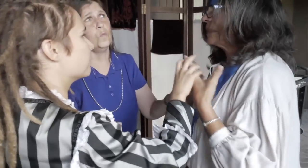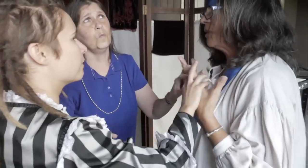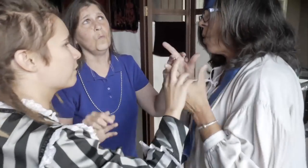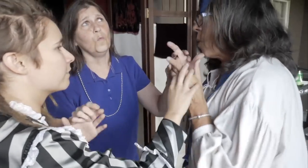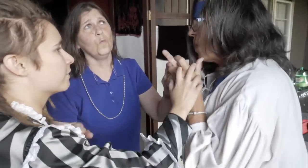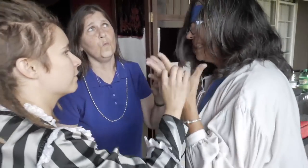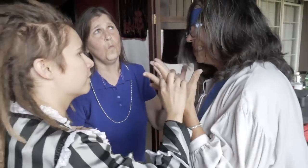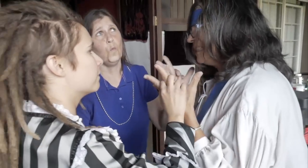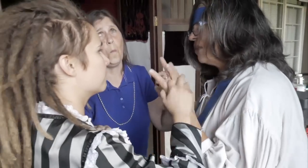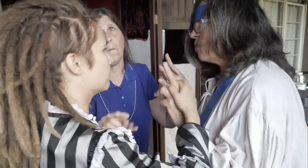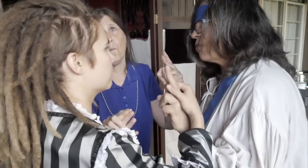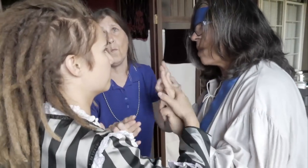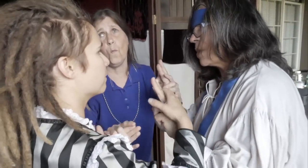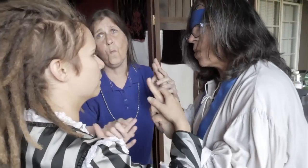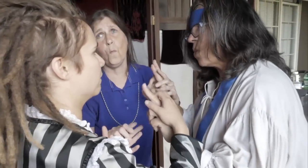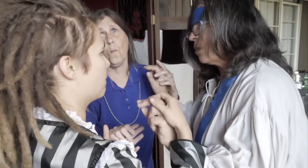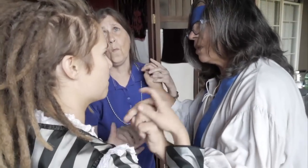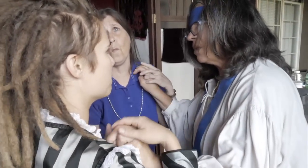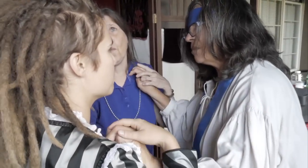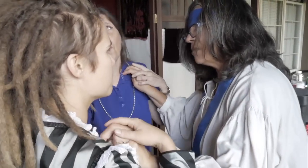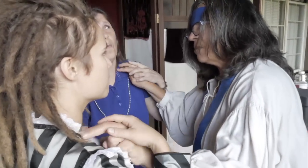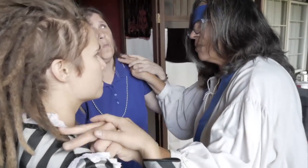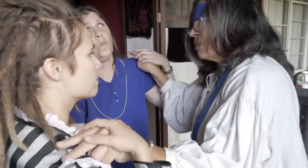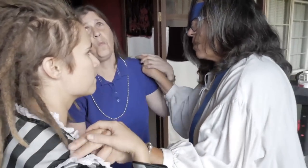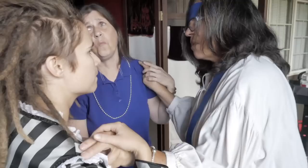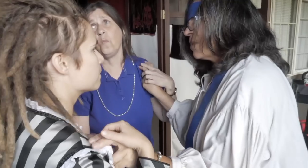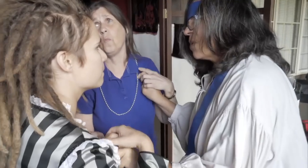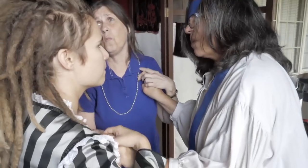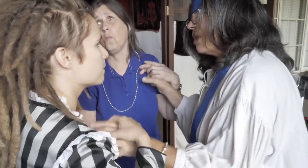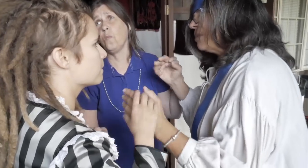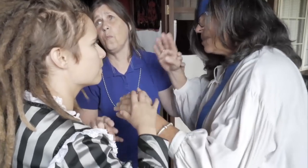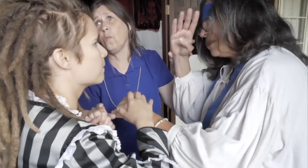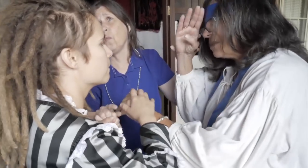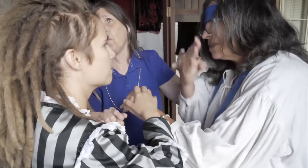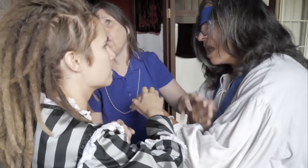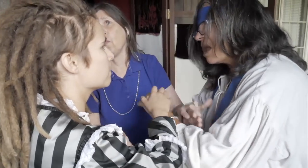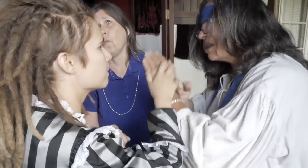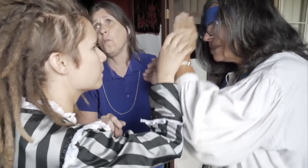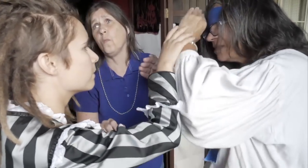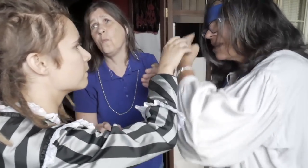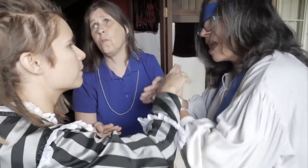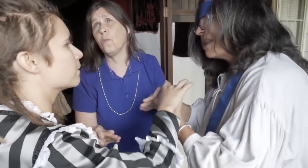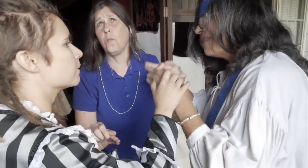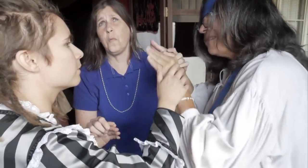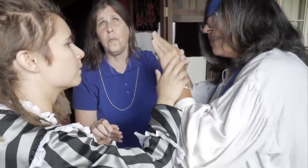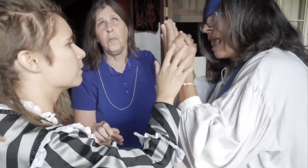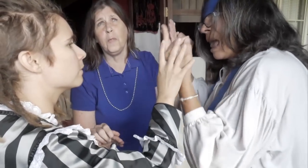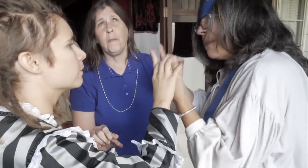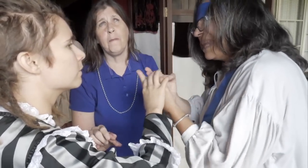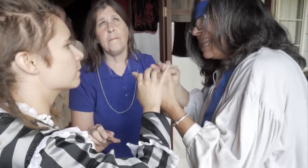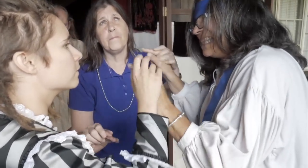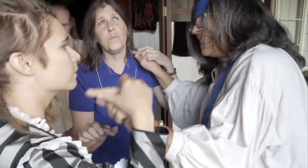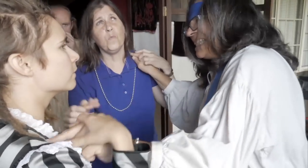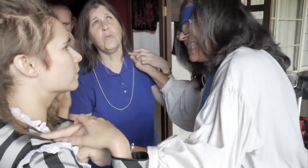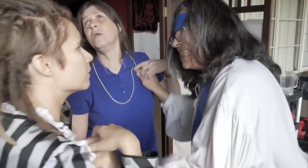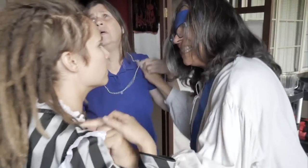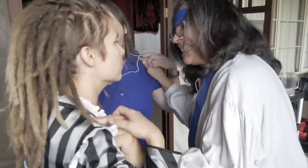His name is Romeo and a Montague, The only son of your great enemy.